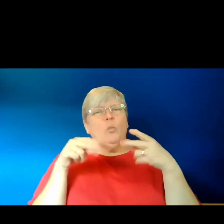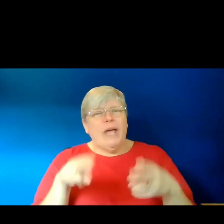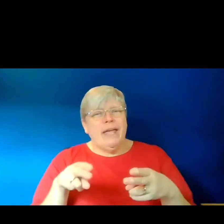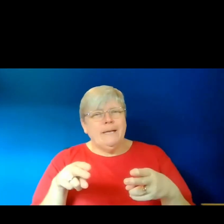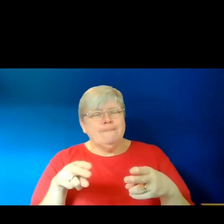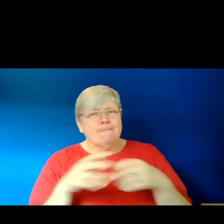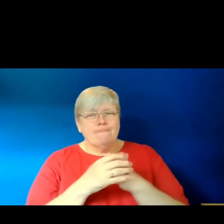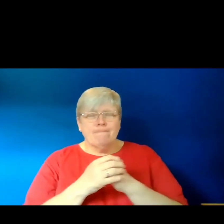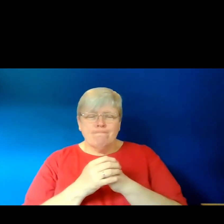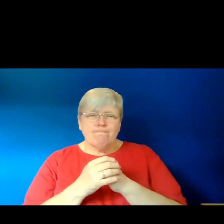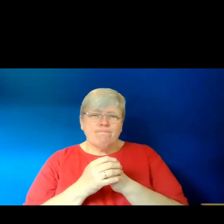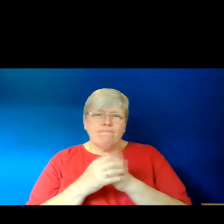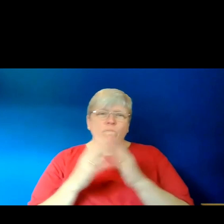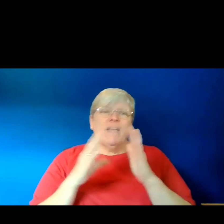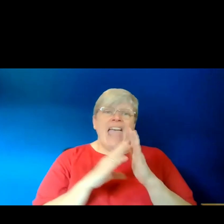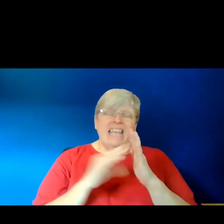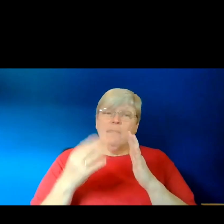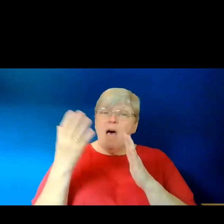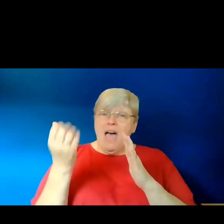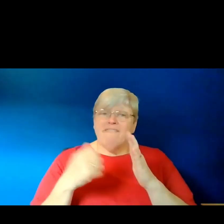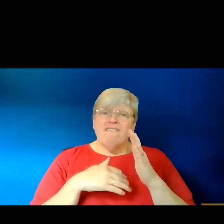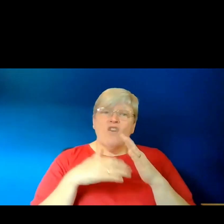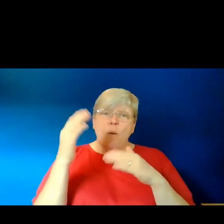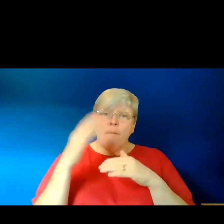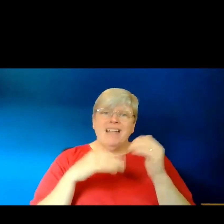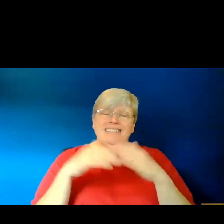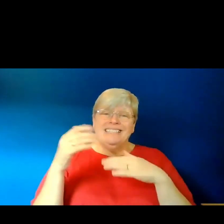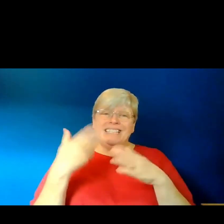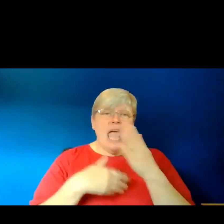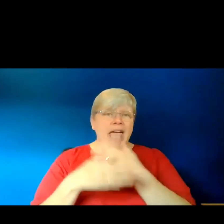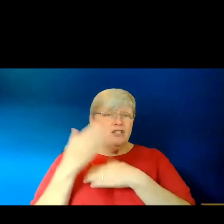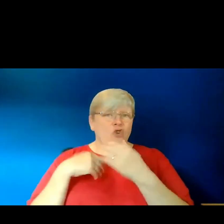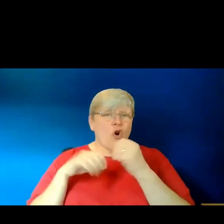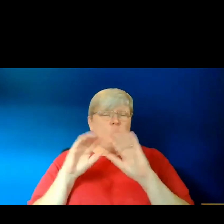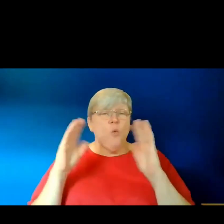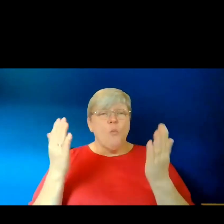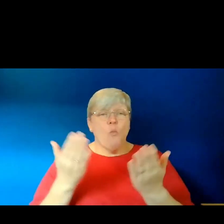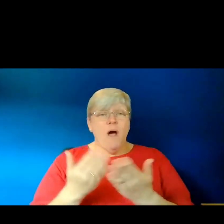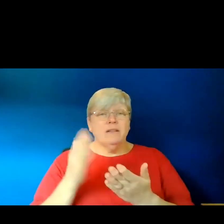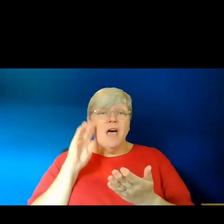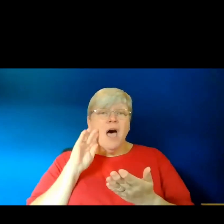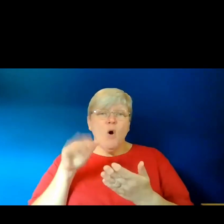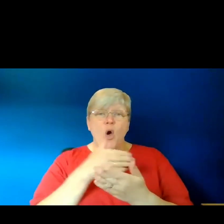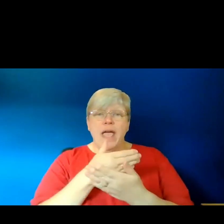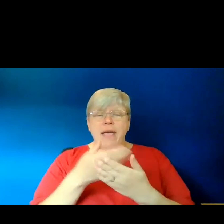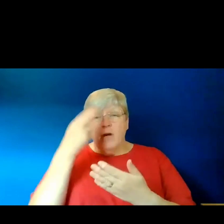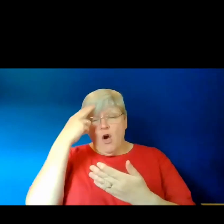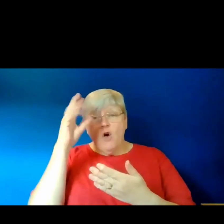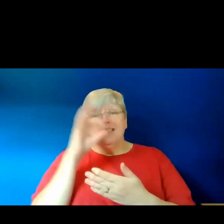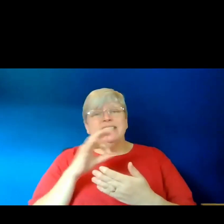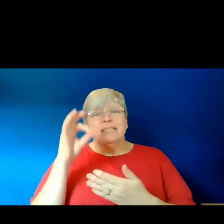And the examples I have for building historical worlds is a poem called Spring